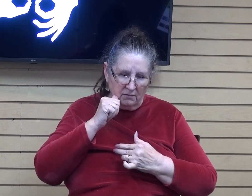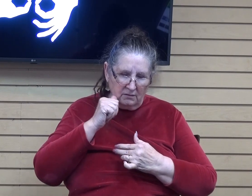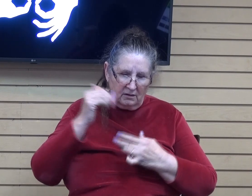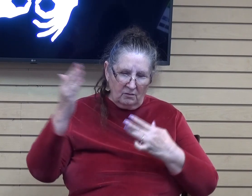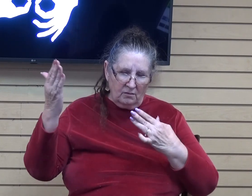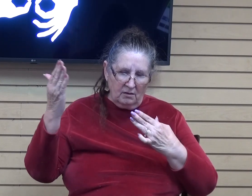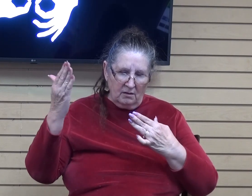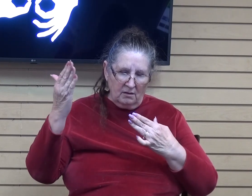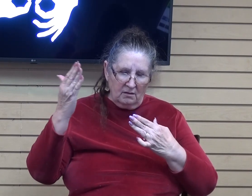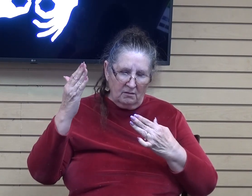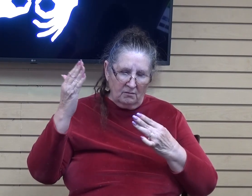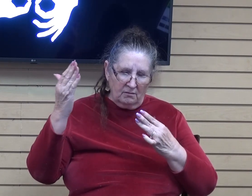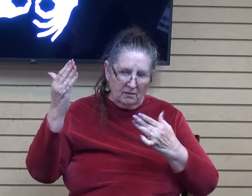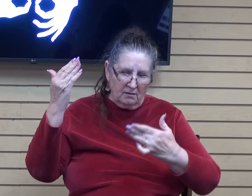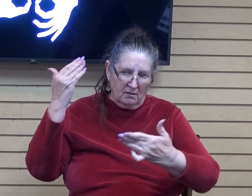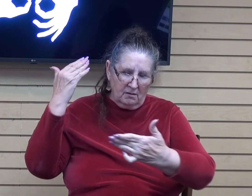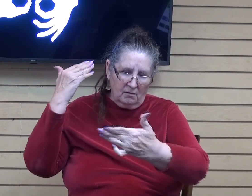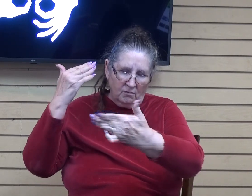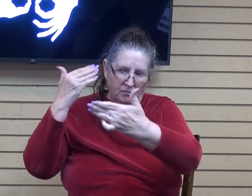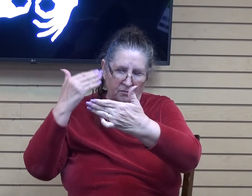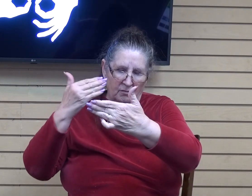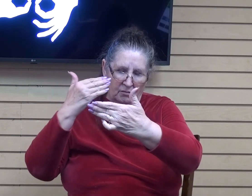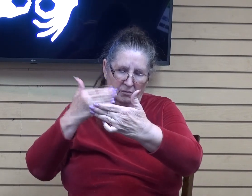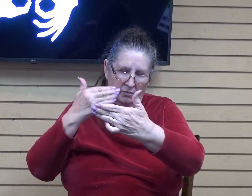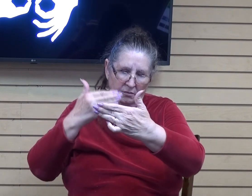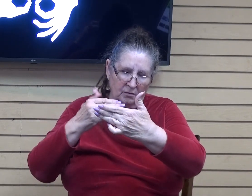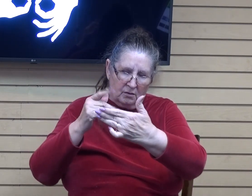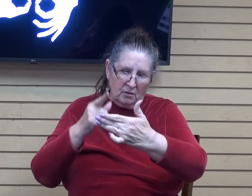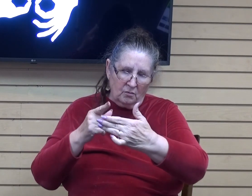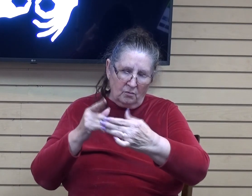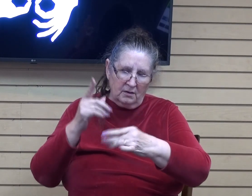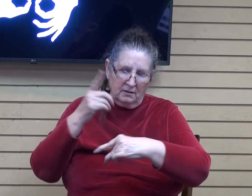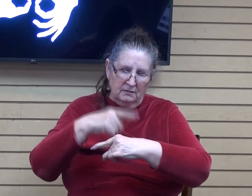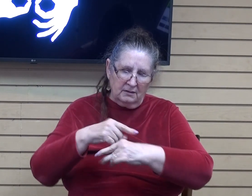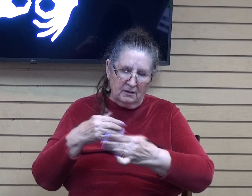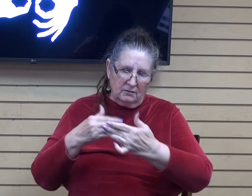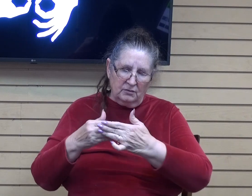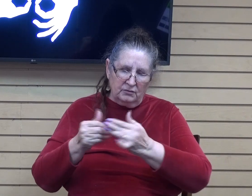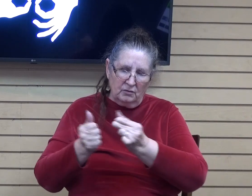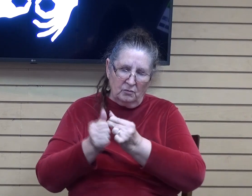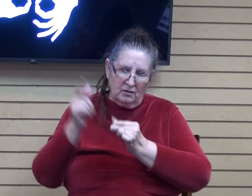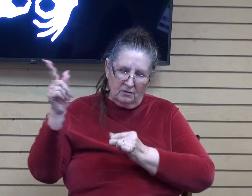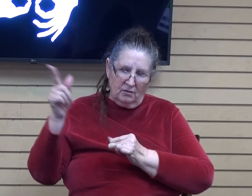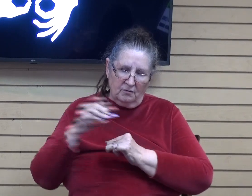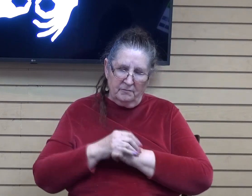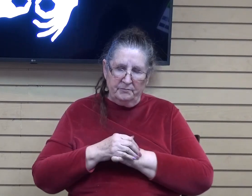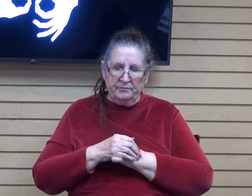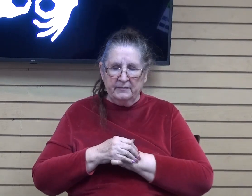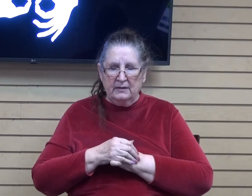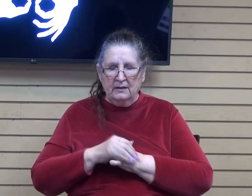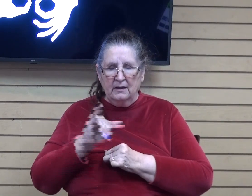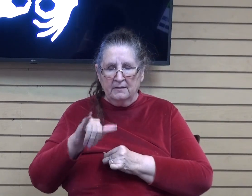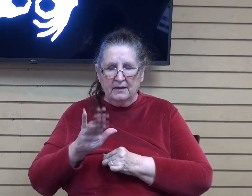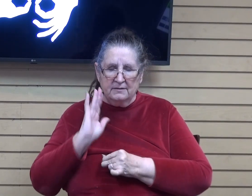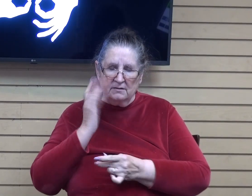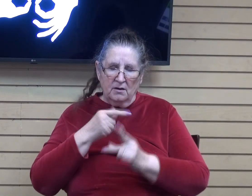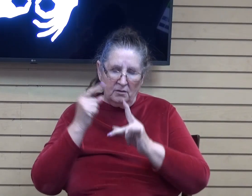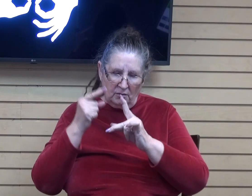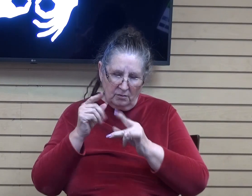every day we are one day one step closer to being with you and that is our goal father so we pray